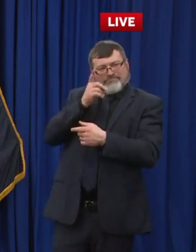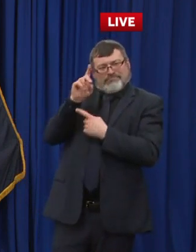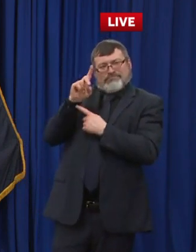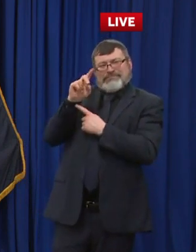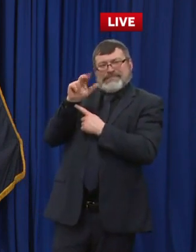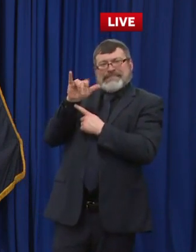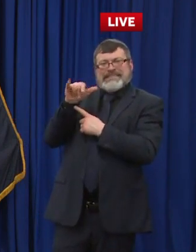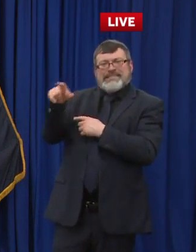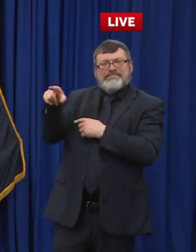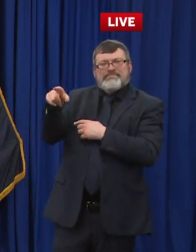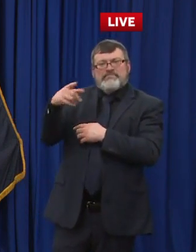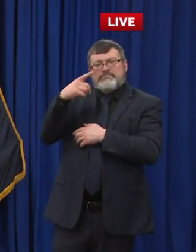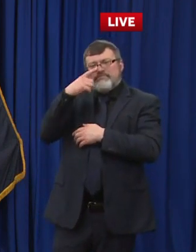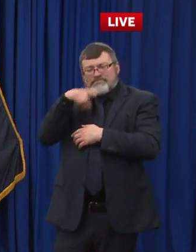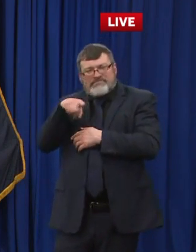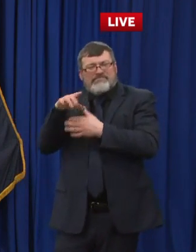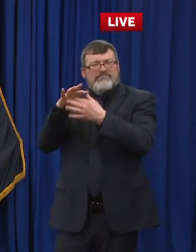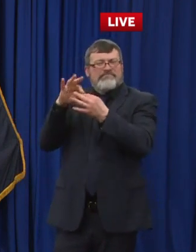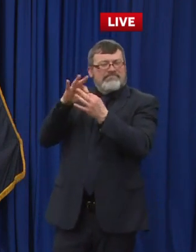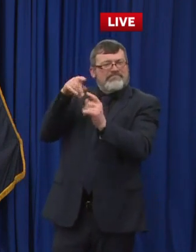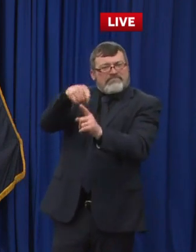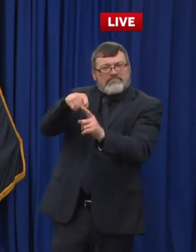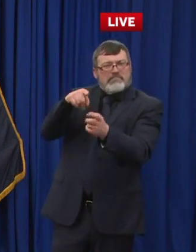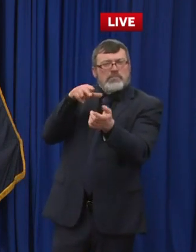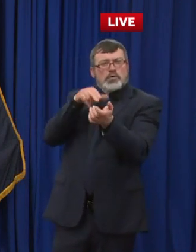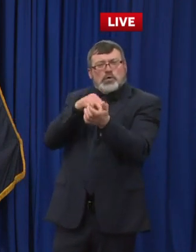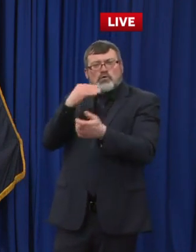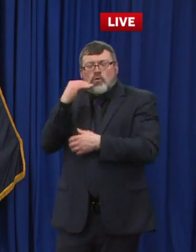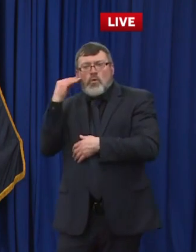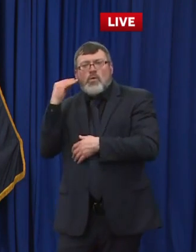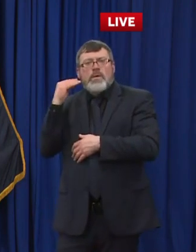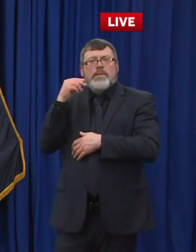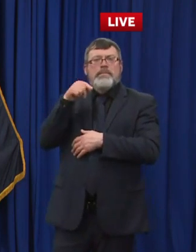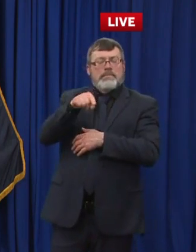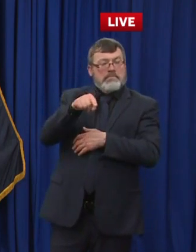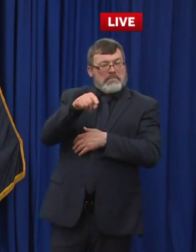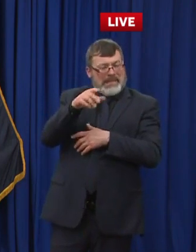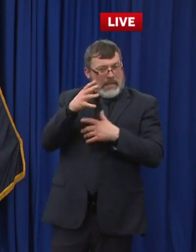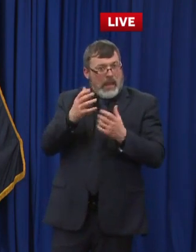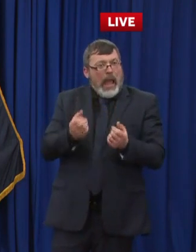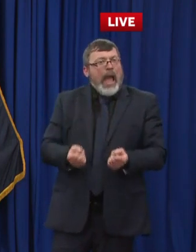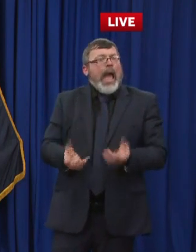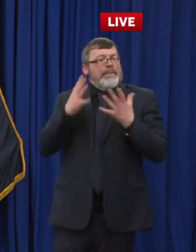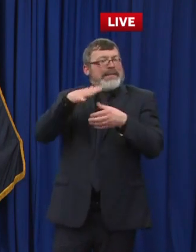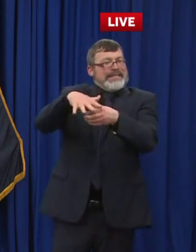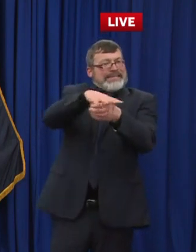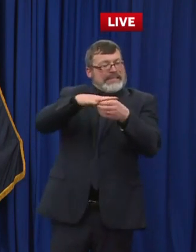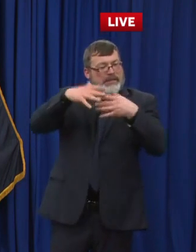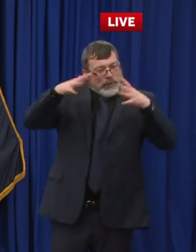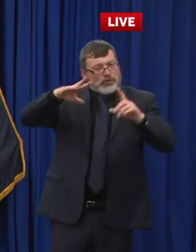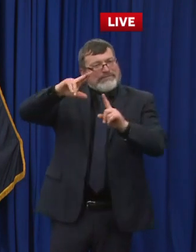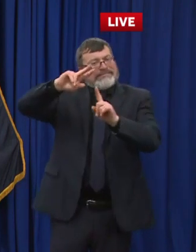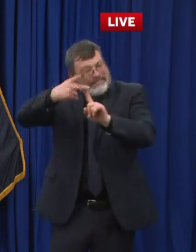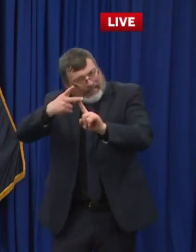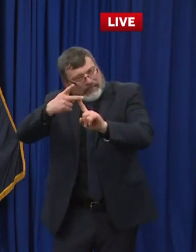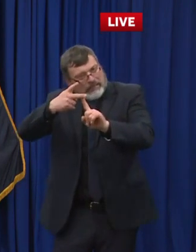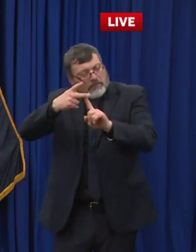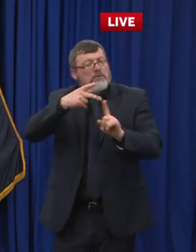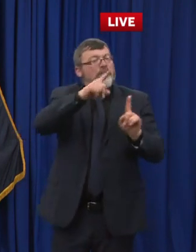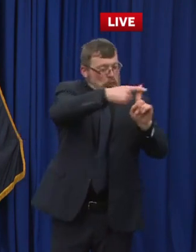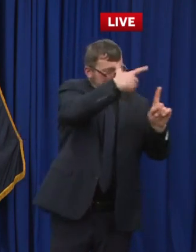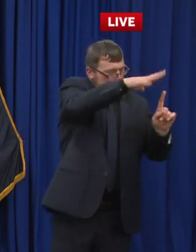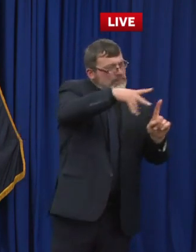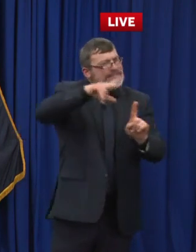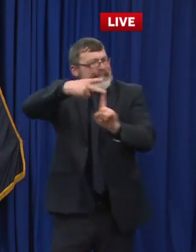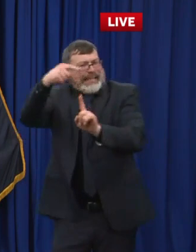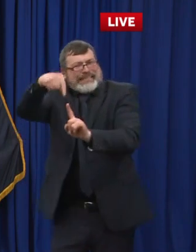clinics completed? That was the metric given. I'm just curious how what the percentage of the long term care population has actually